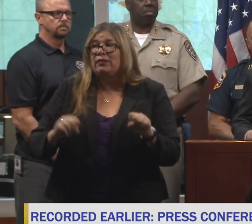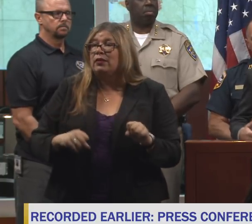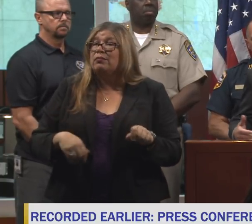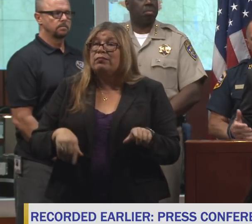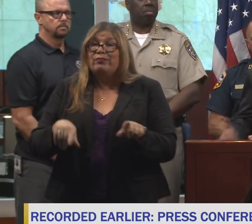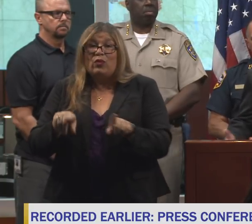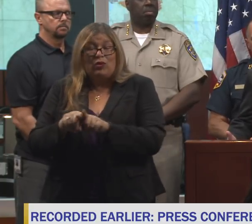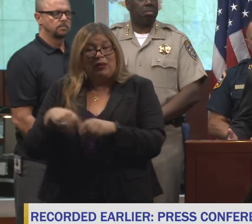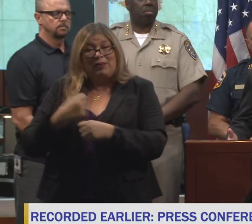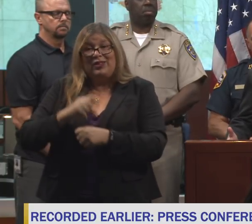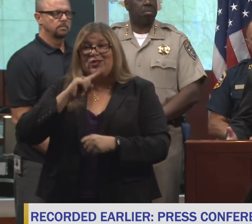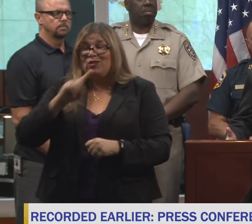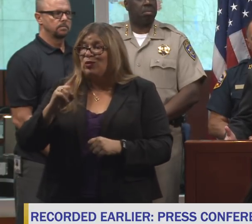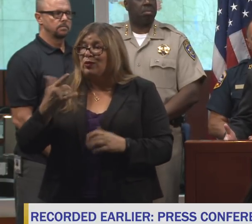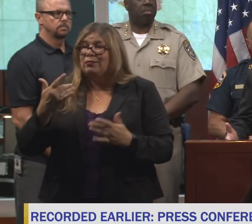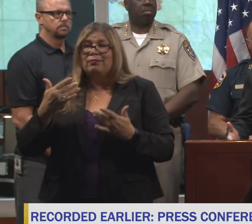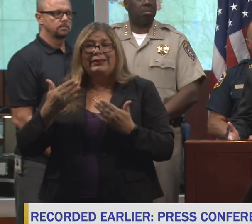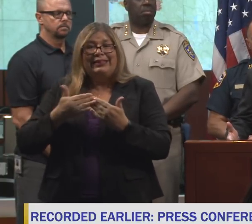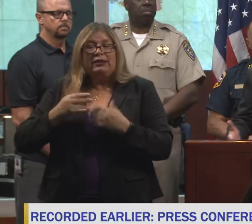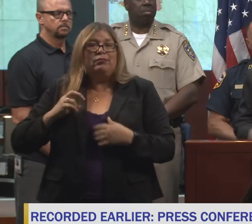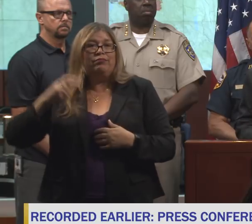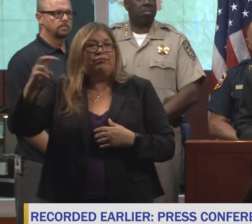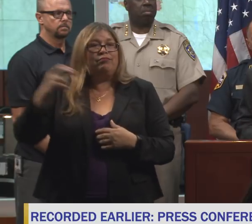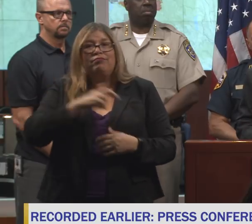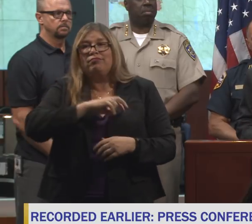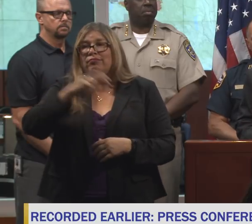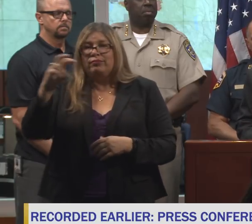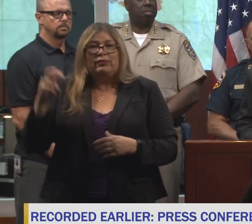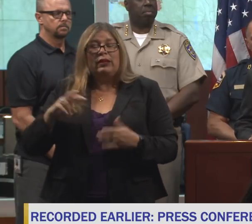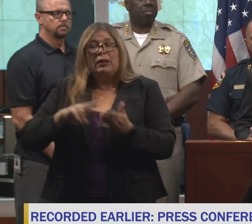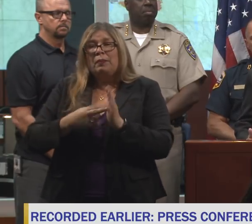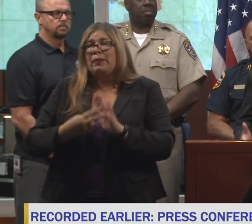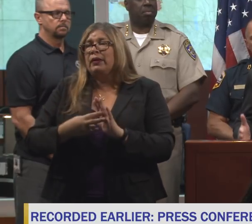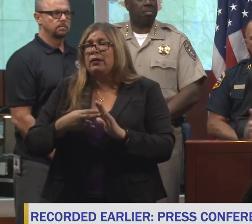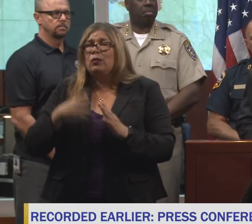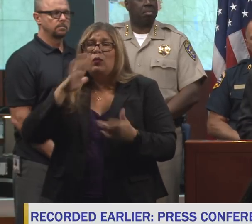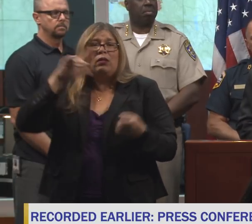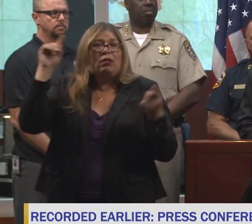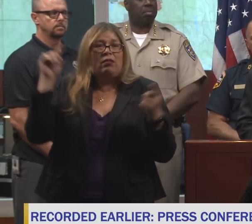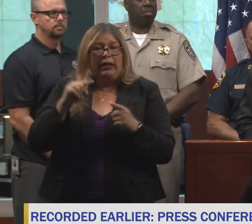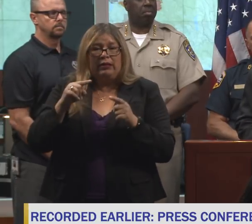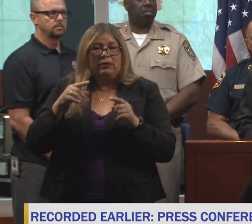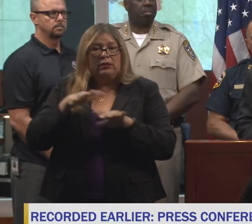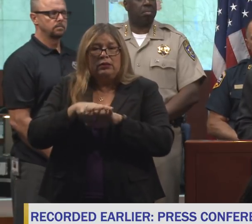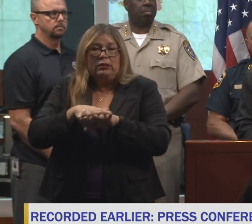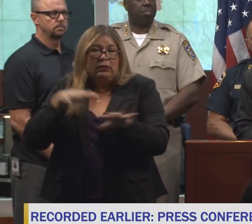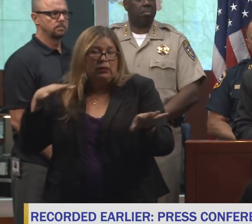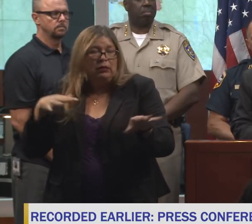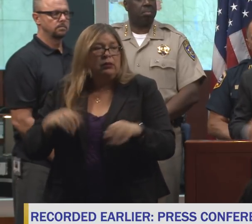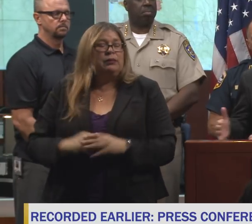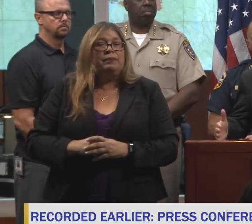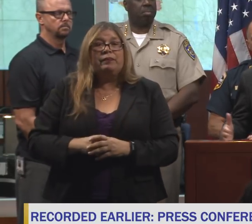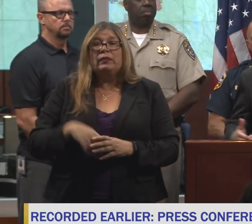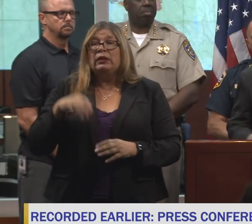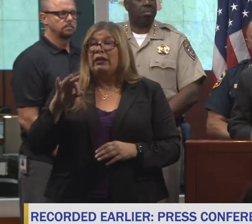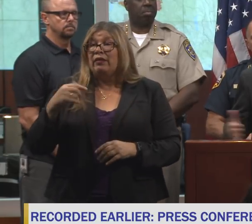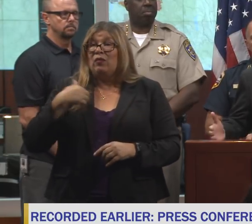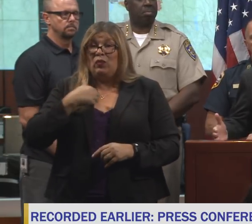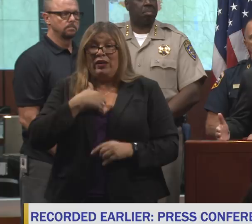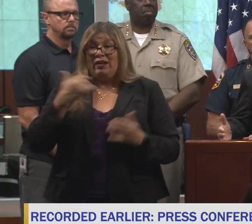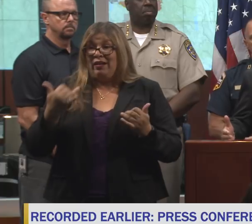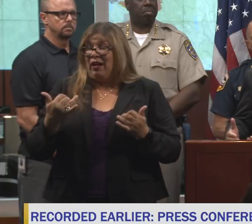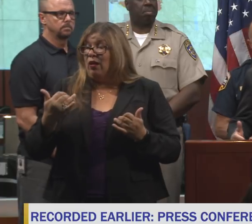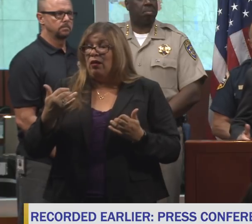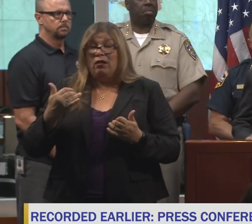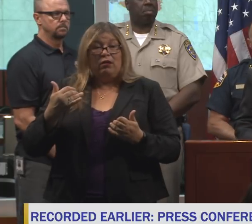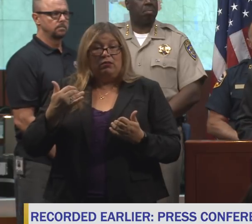the kind of transit system that relieves even the congestion that we have. So if we go back and reduce local